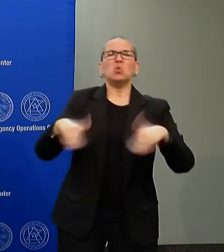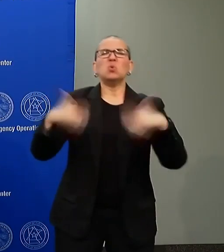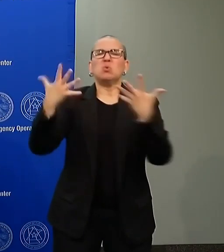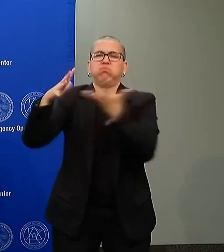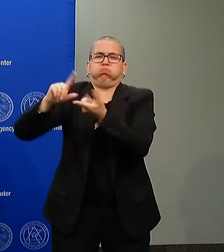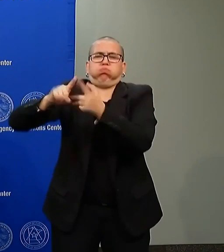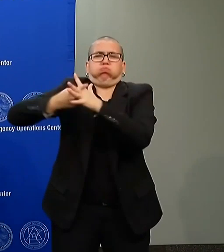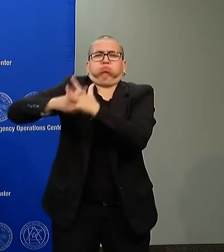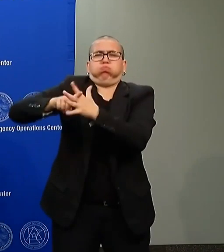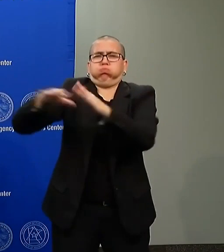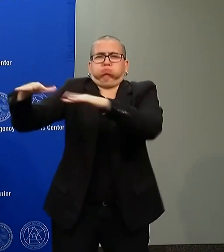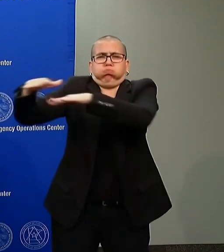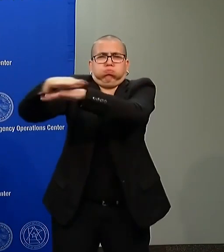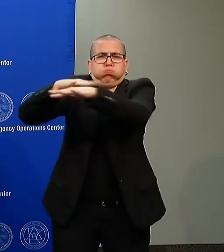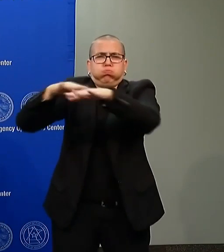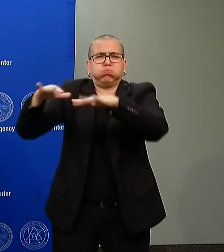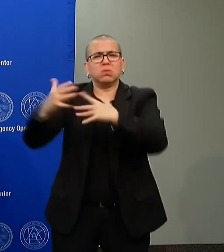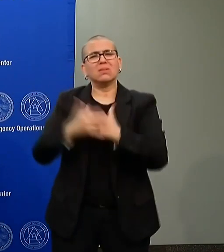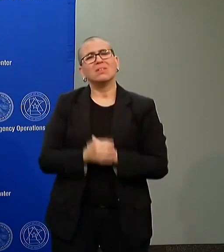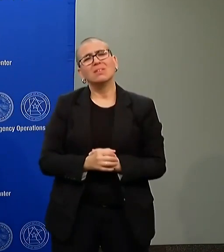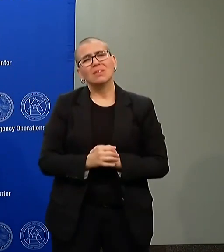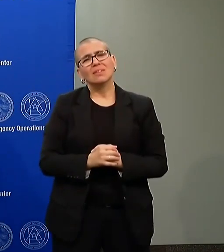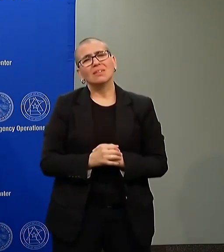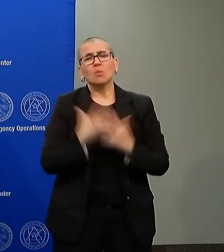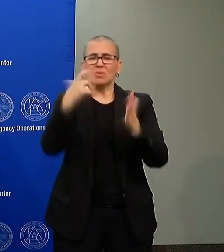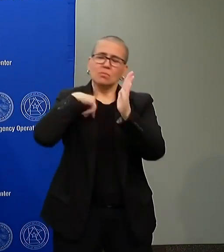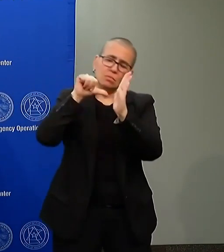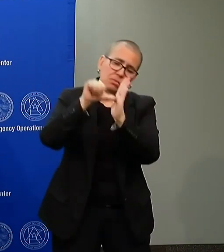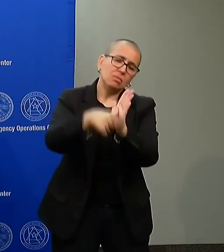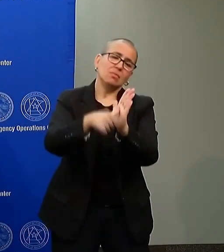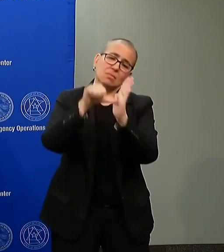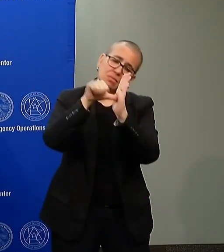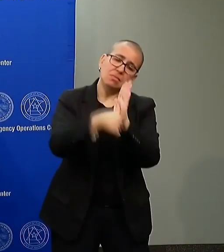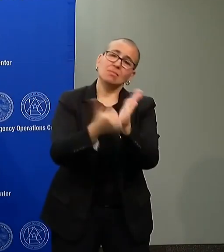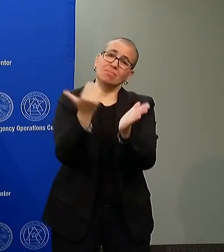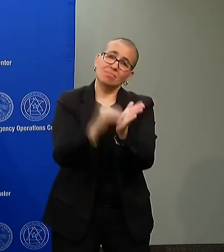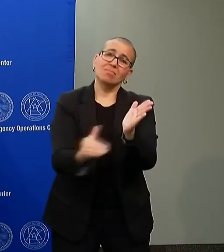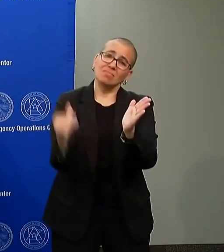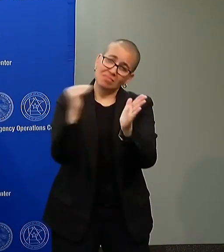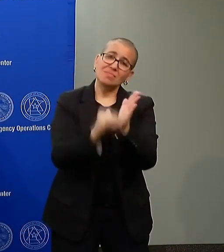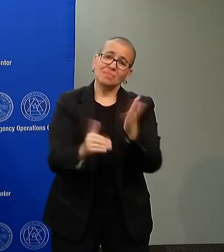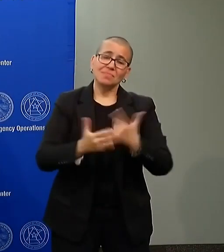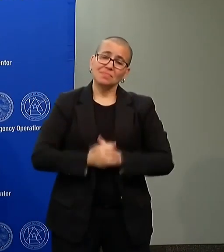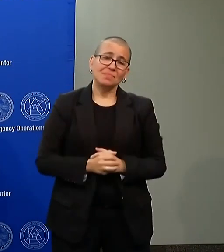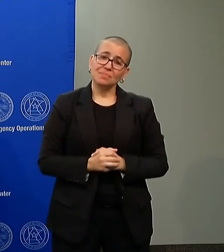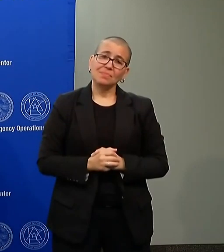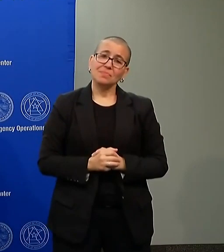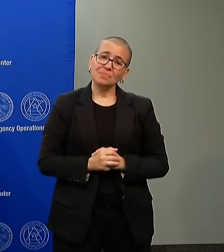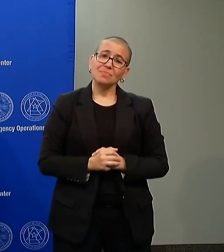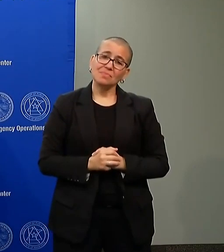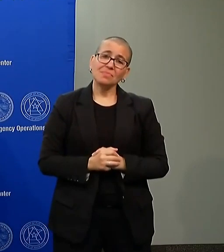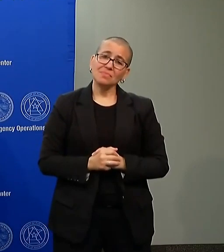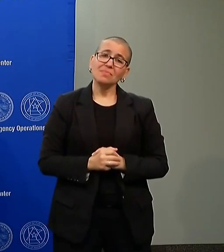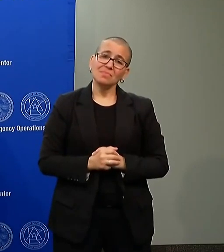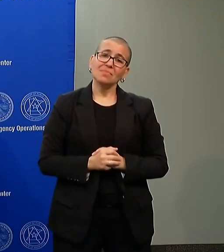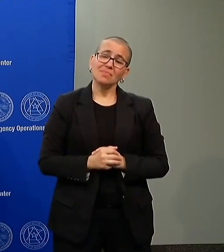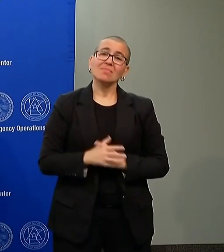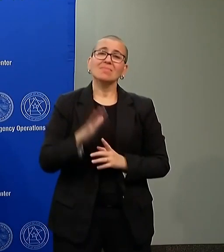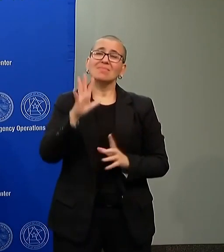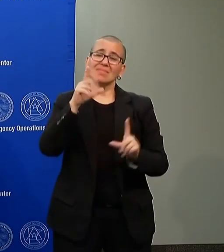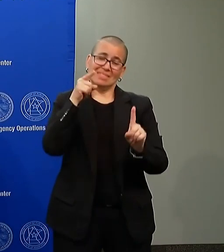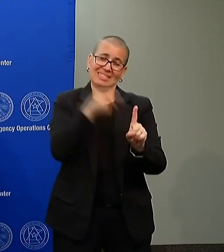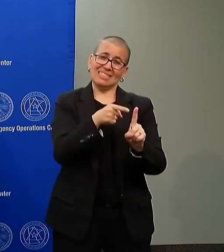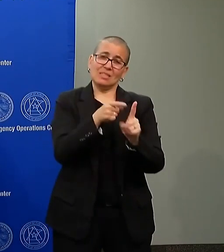I will repeat that. That little group that that started out embedding themselves